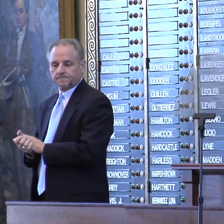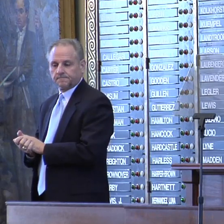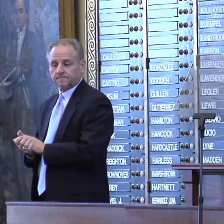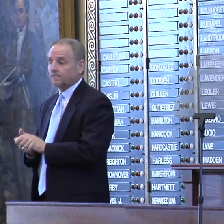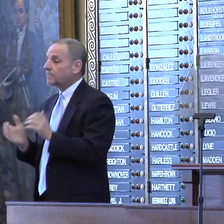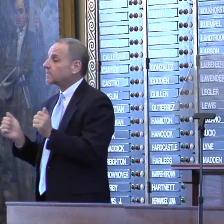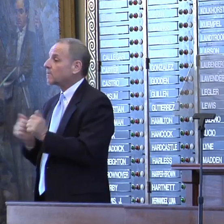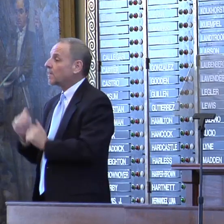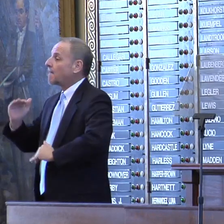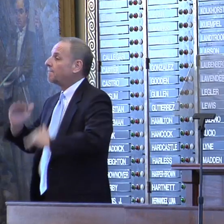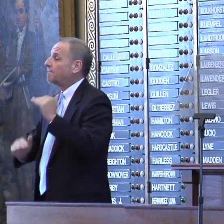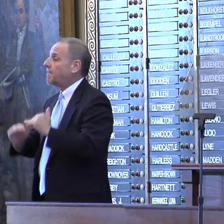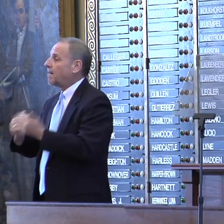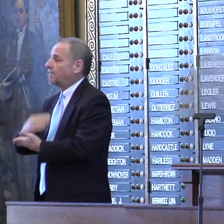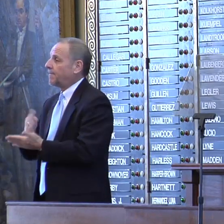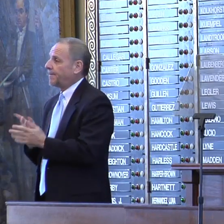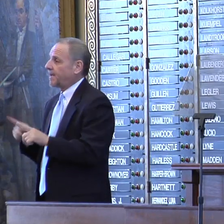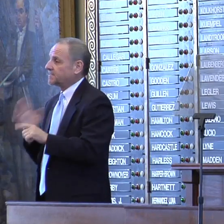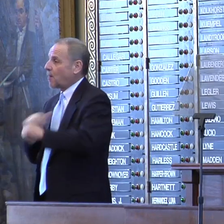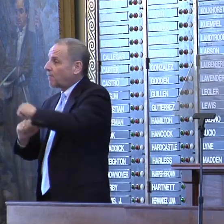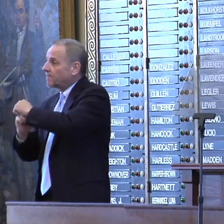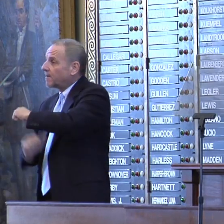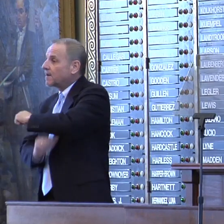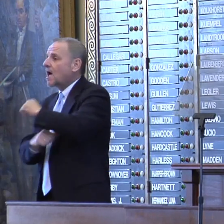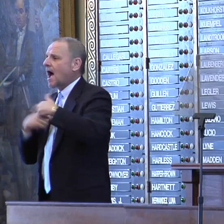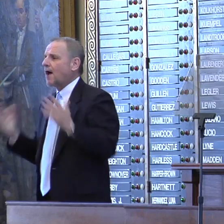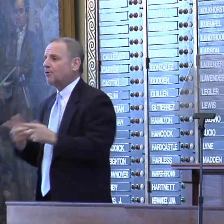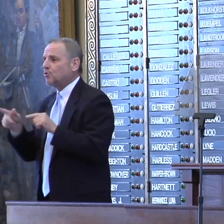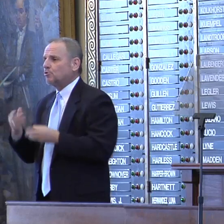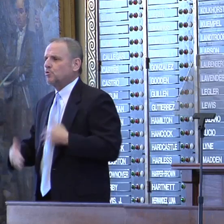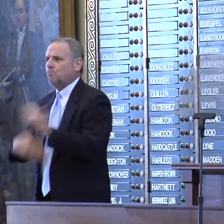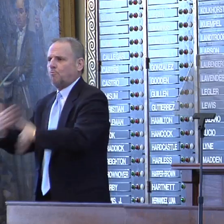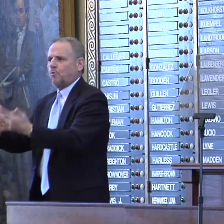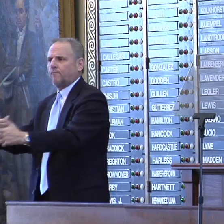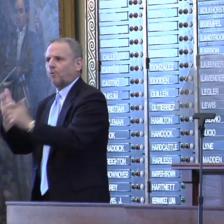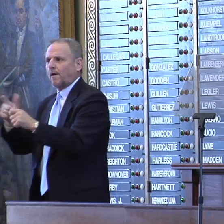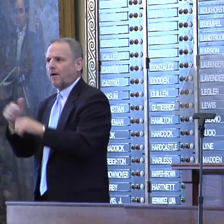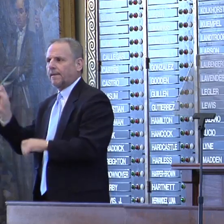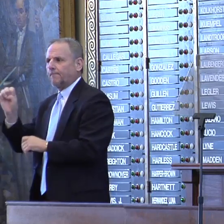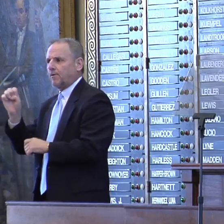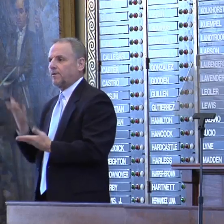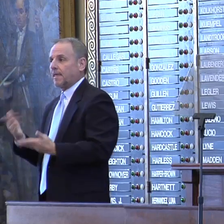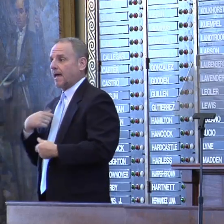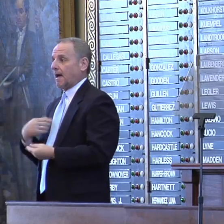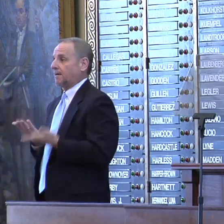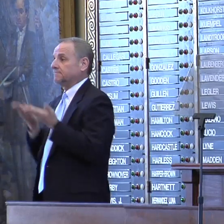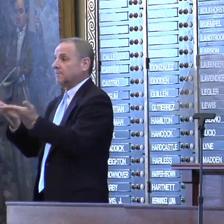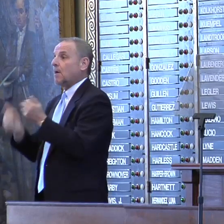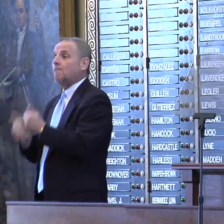With a balanced budget as our foundation, I encourage you to move quickly on the emergency items that I've submitted. Most